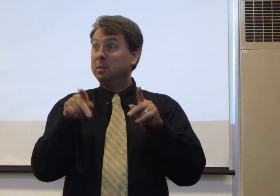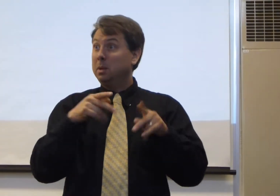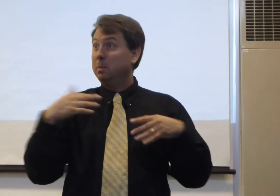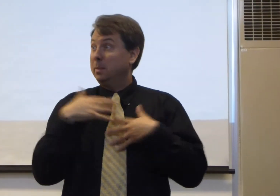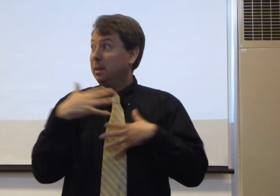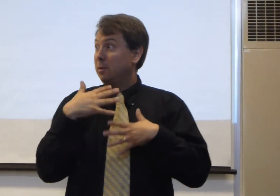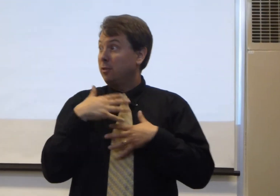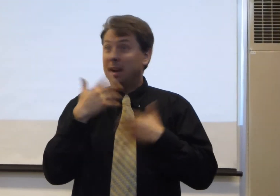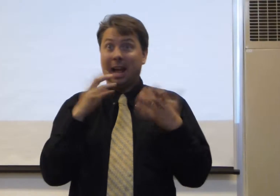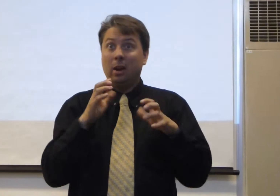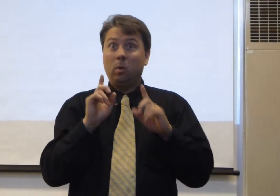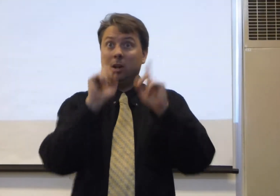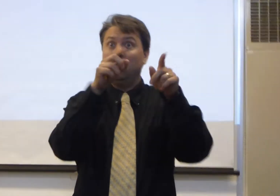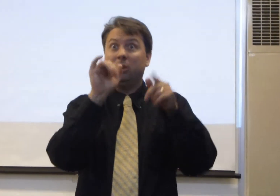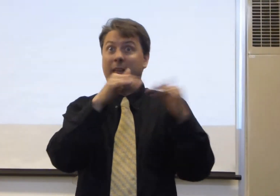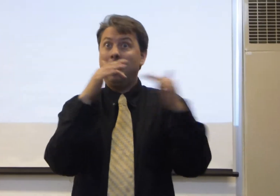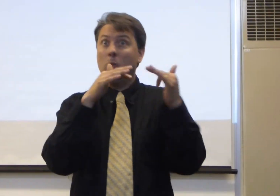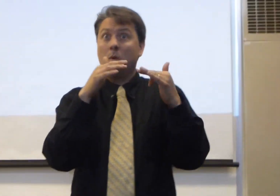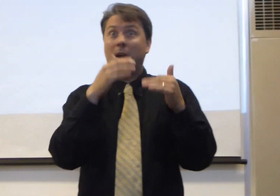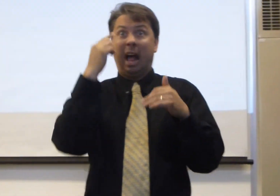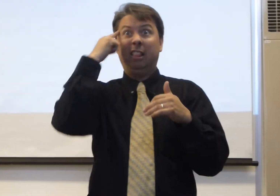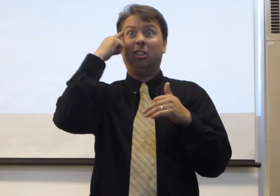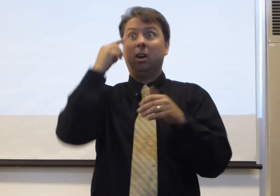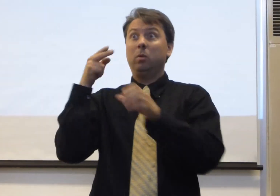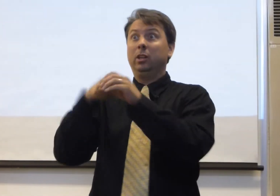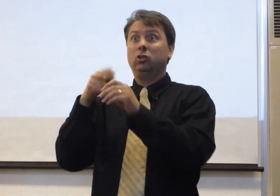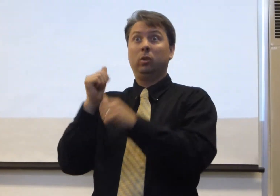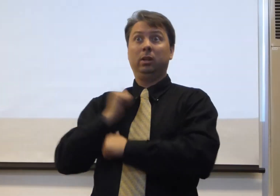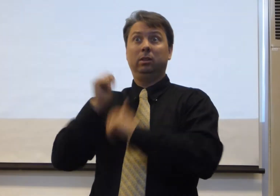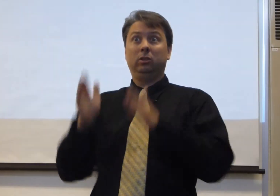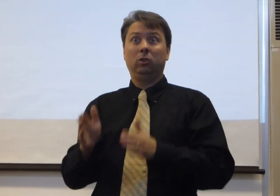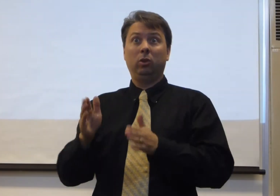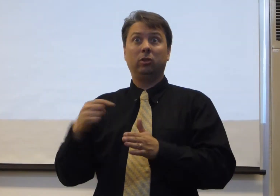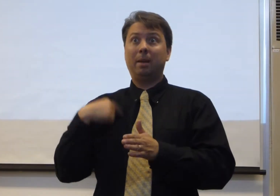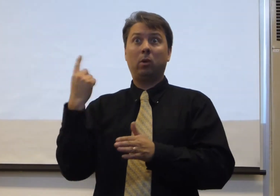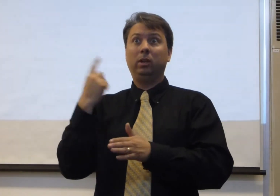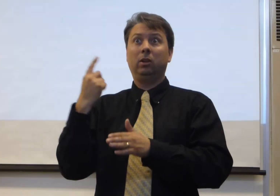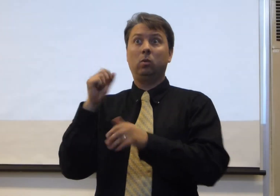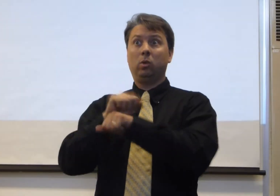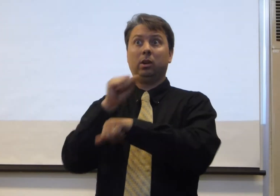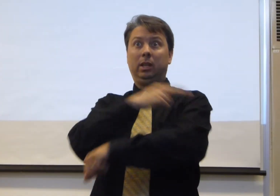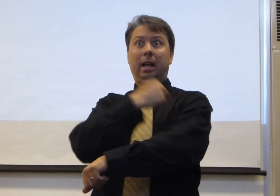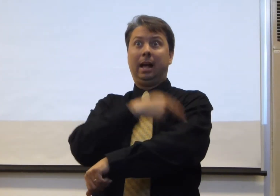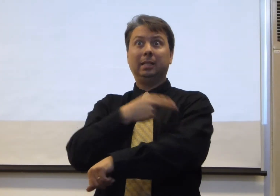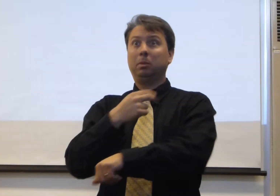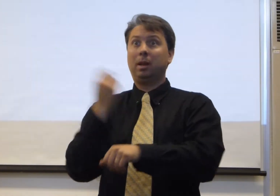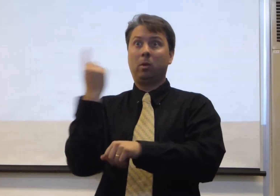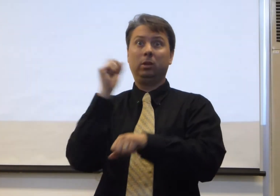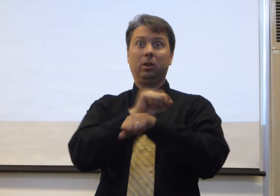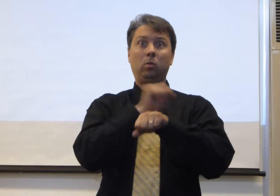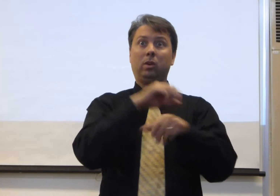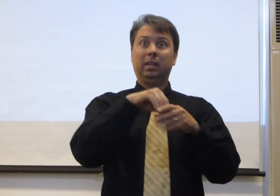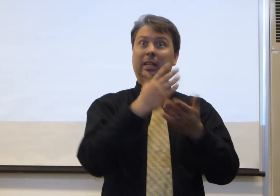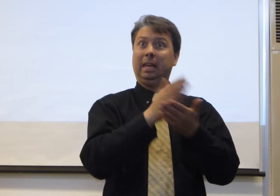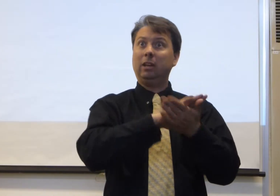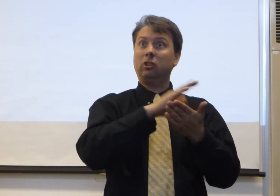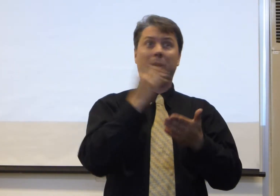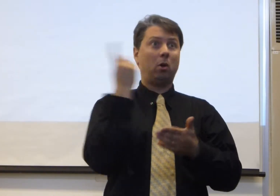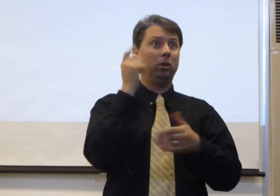people become afraid. I don't want to go to that war. I thought when I joined the soldier, I'm only going to work in the hospital. I'm only going to work in the kitchen. I'm only